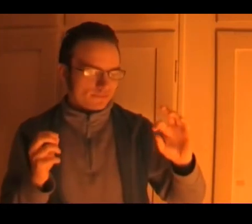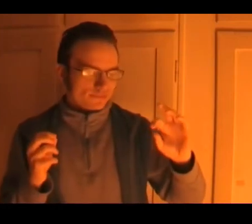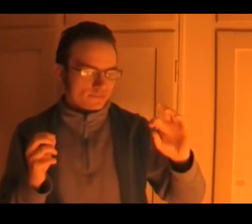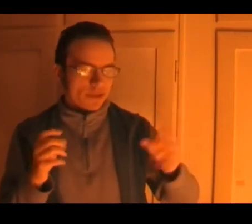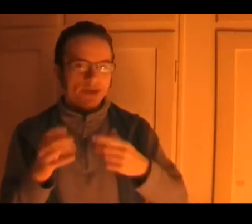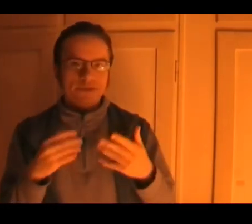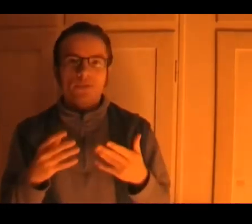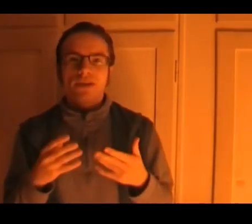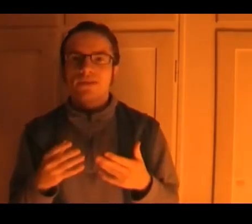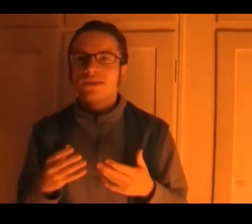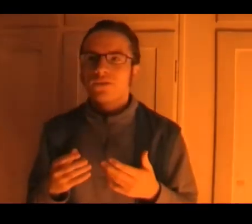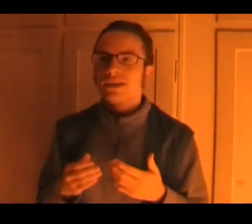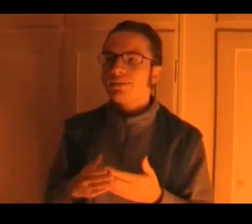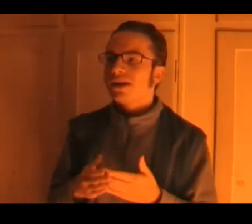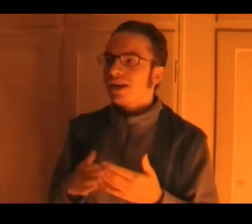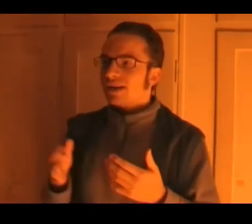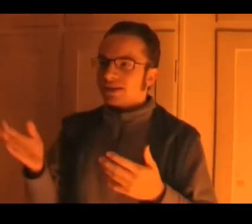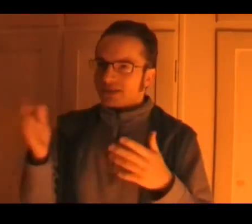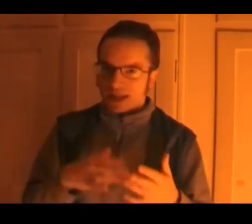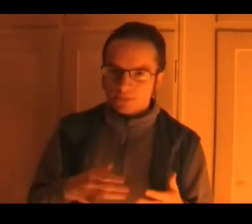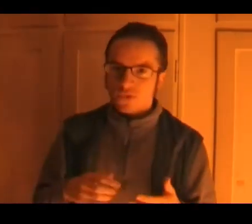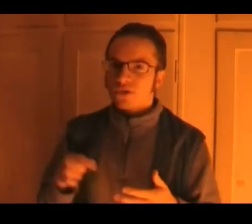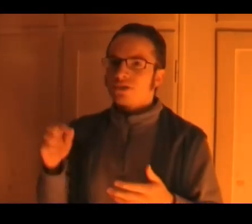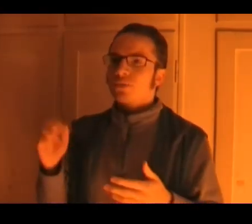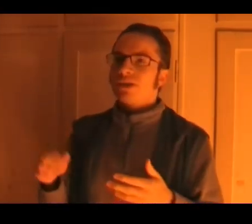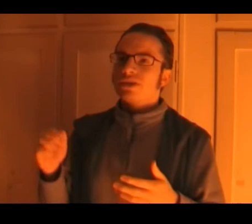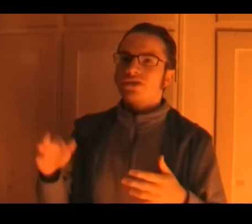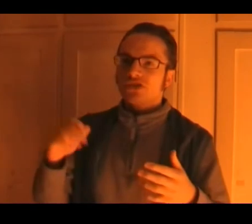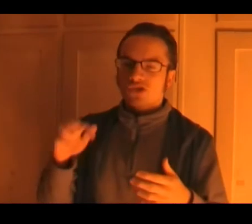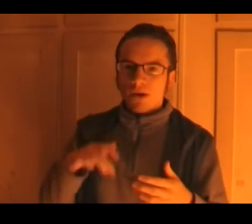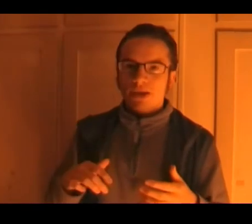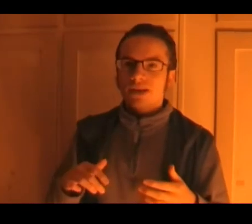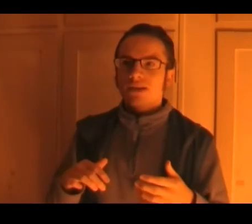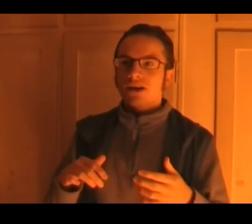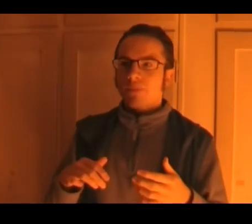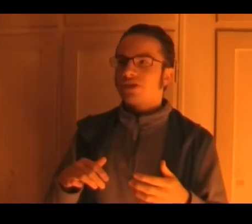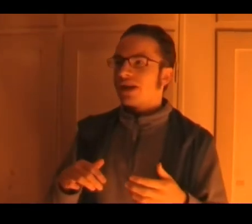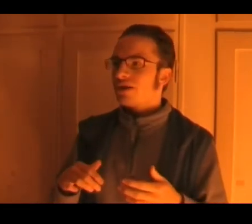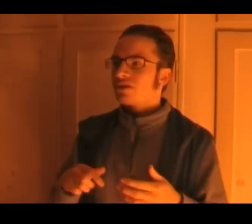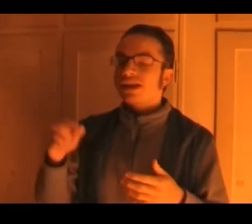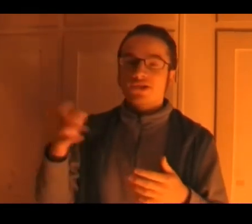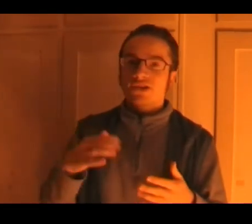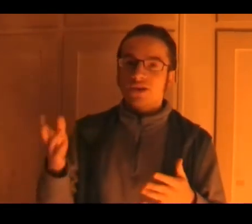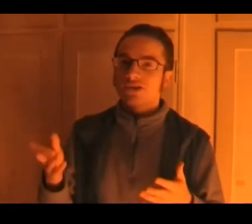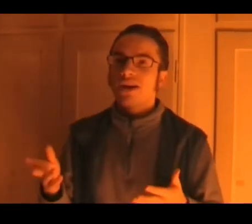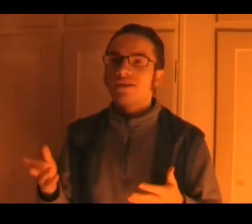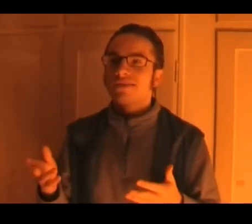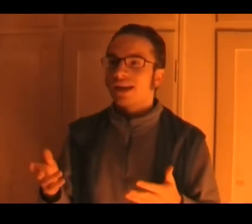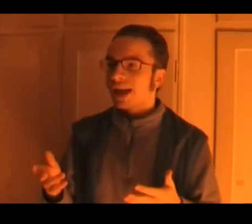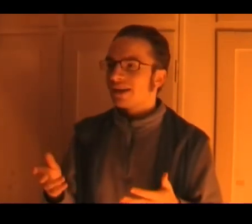the we you know the demon slams doors we hear it stomping up the stairs it turns on a light